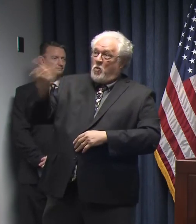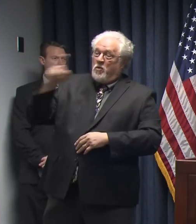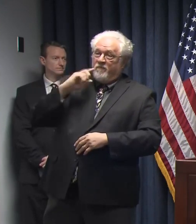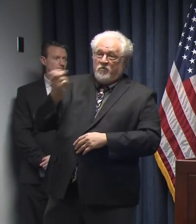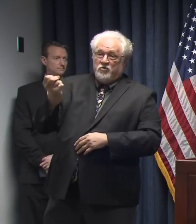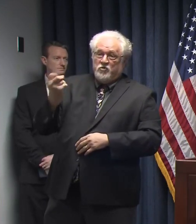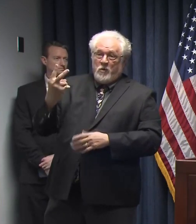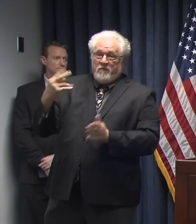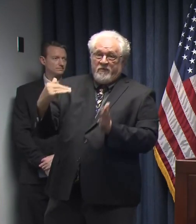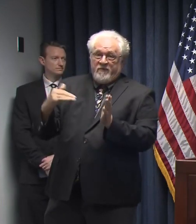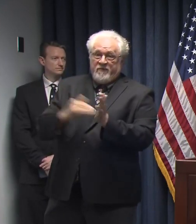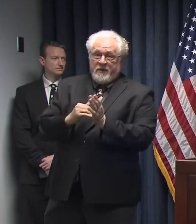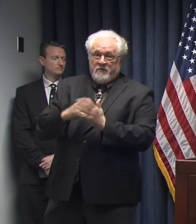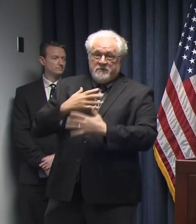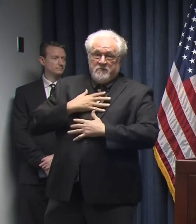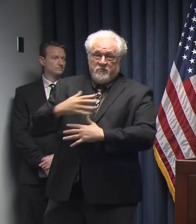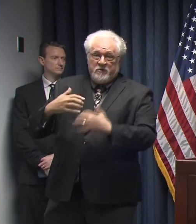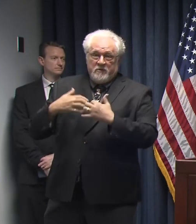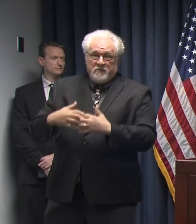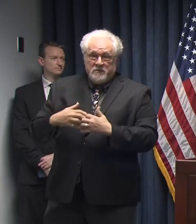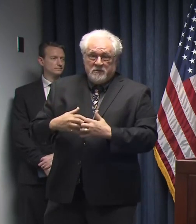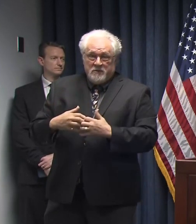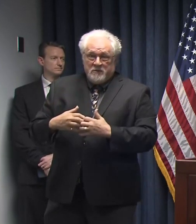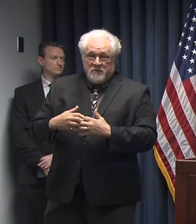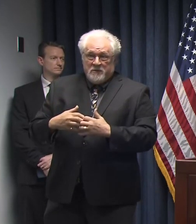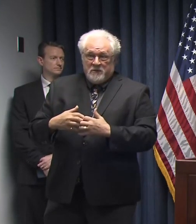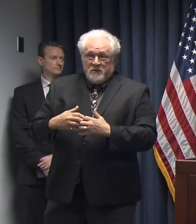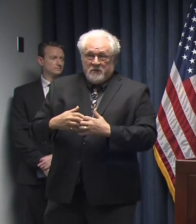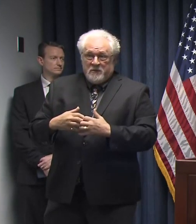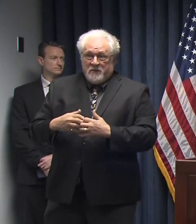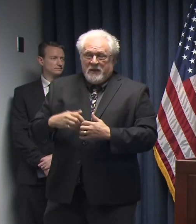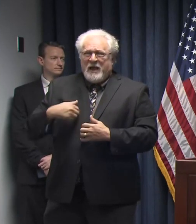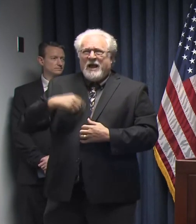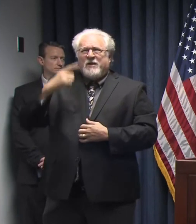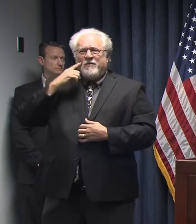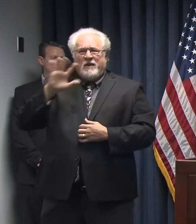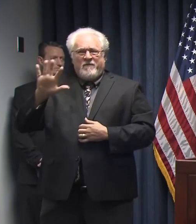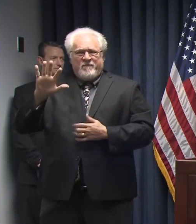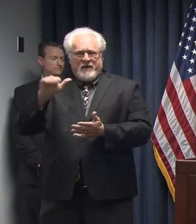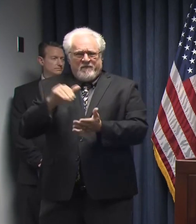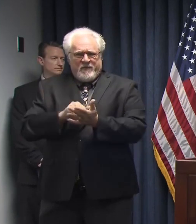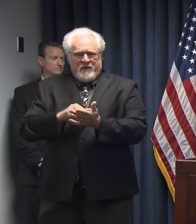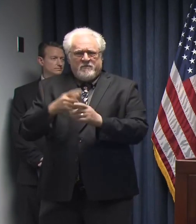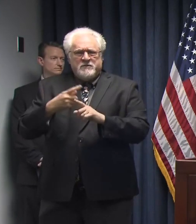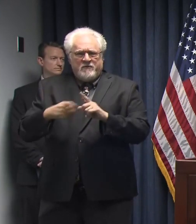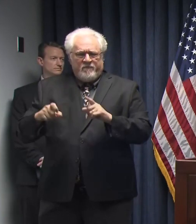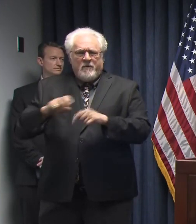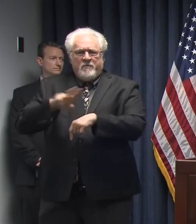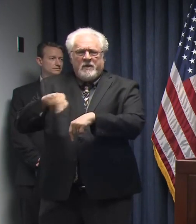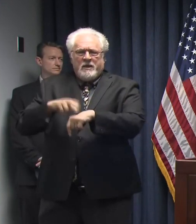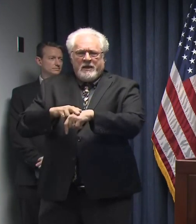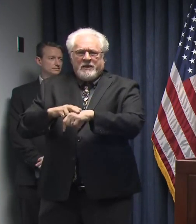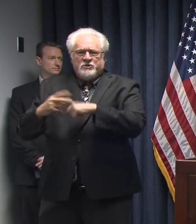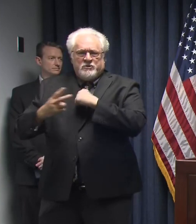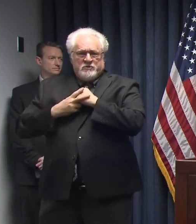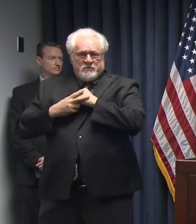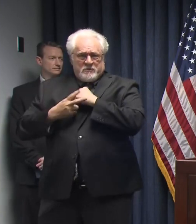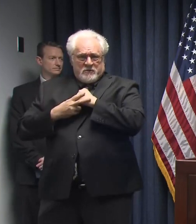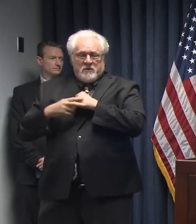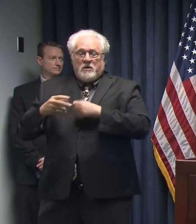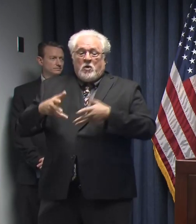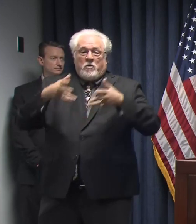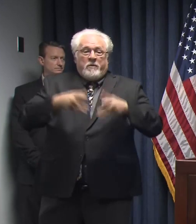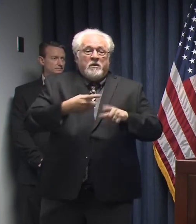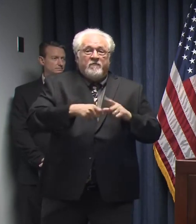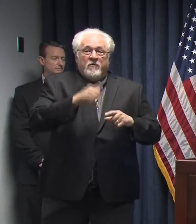12,000 ventilators, I think 5,000 of those from the Strategic National Stockpile, the remainder from